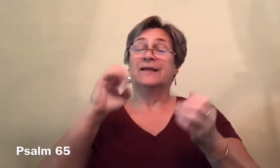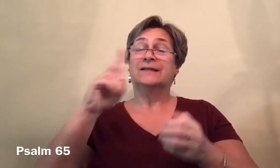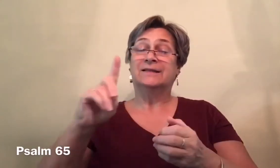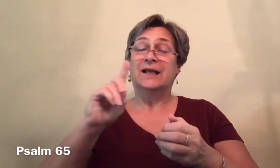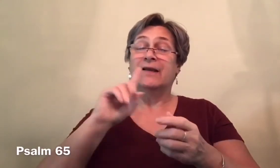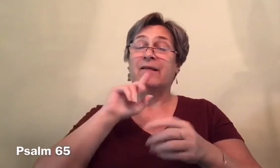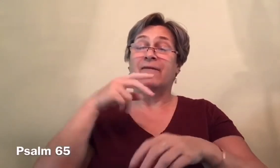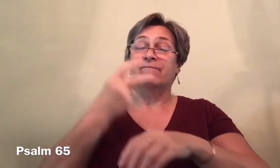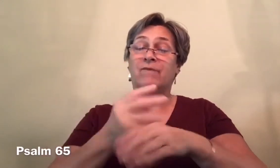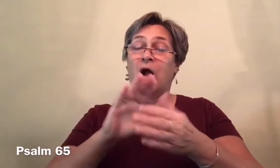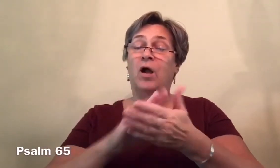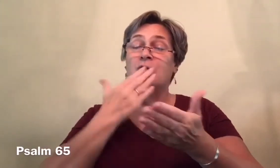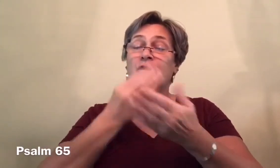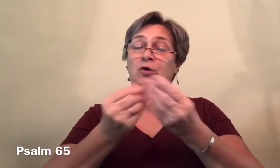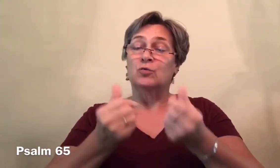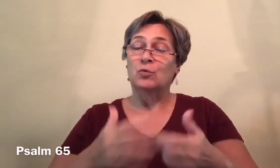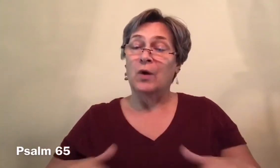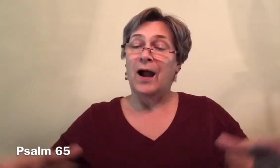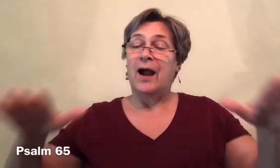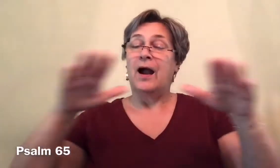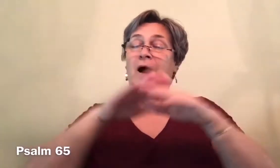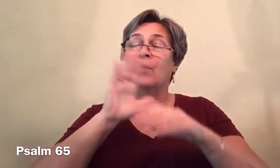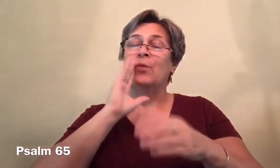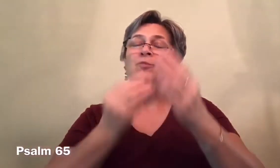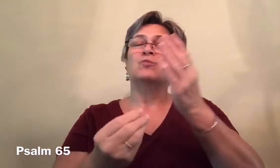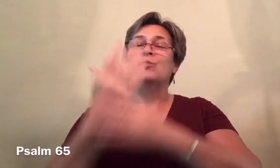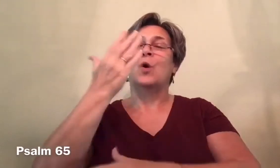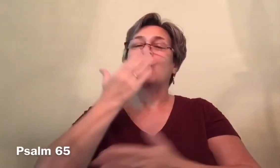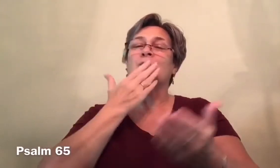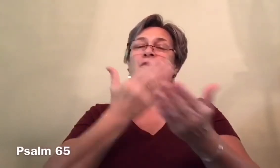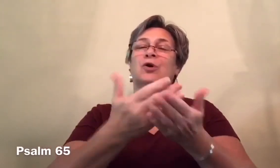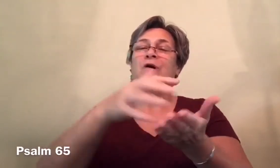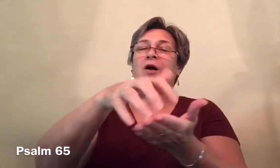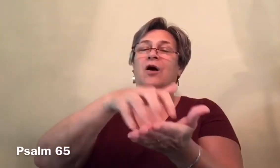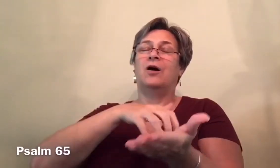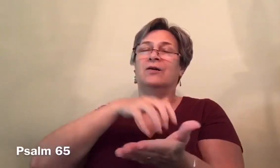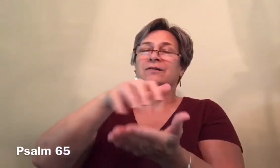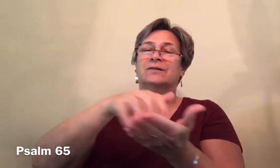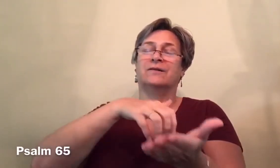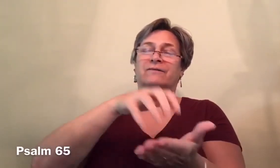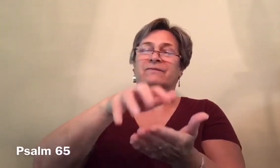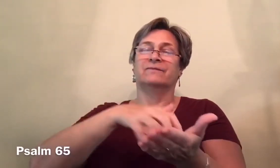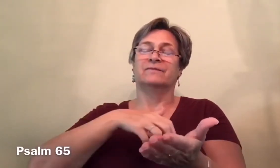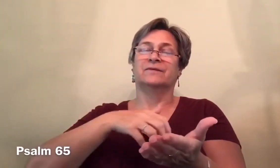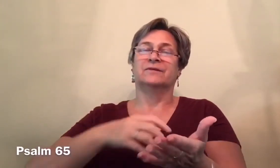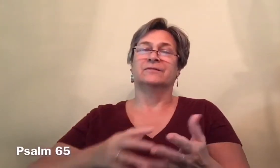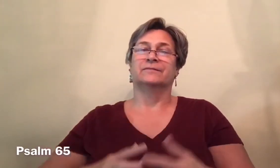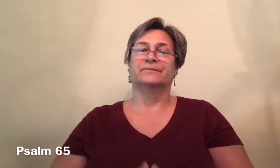The seed that falls on good ground will yield a fruitful harvest.